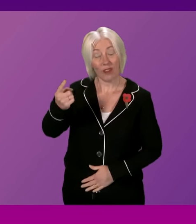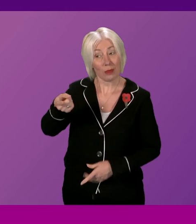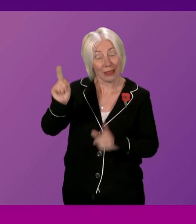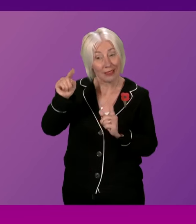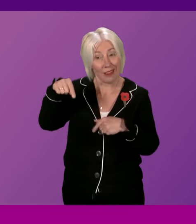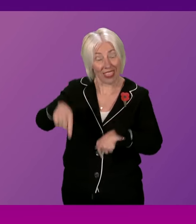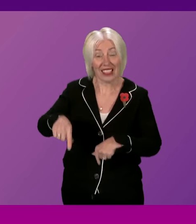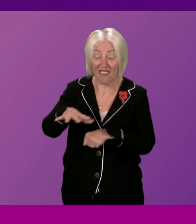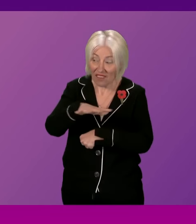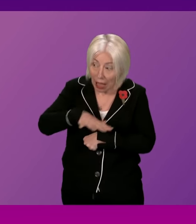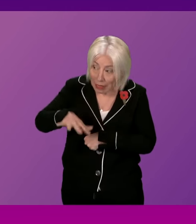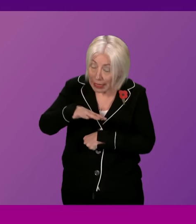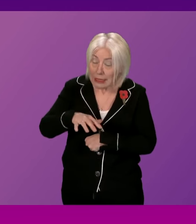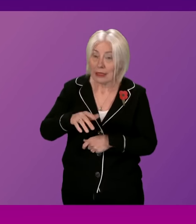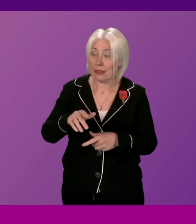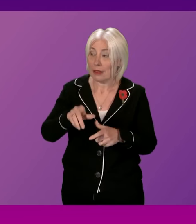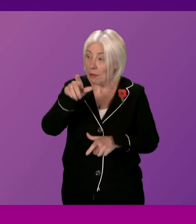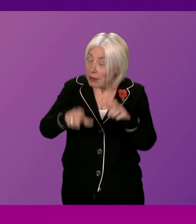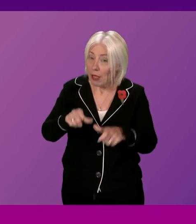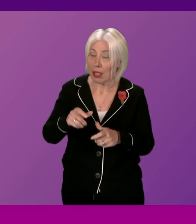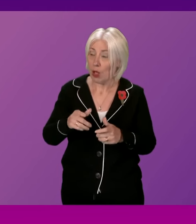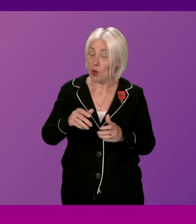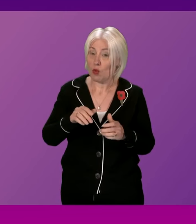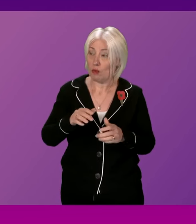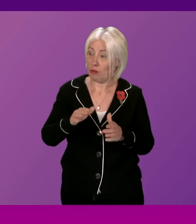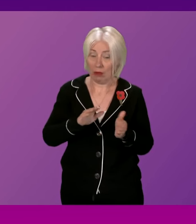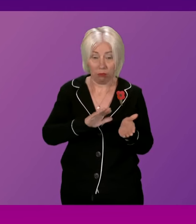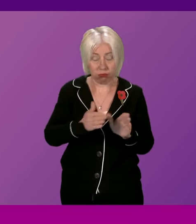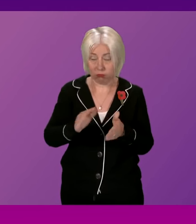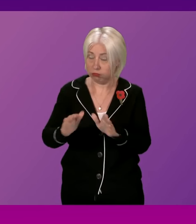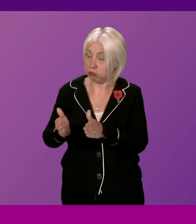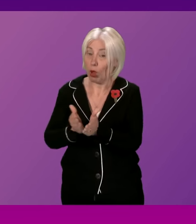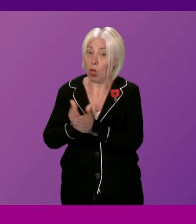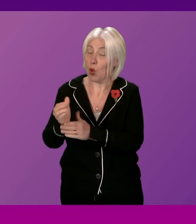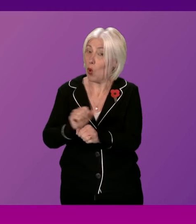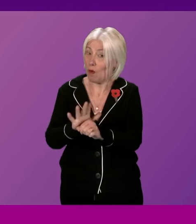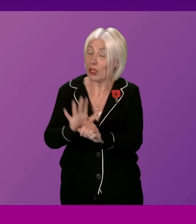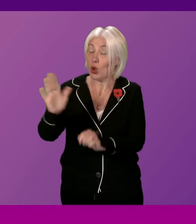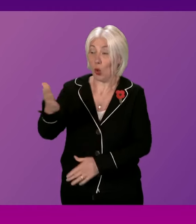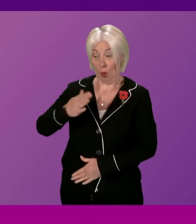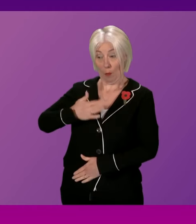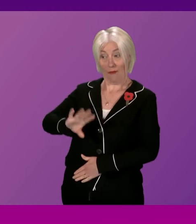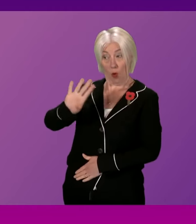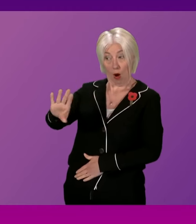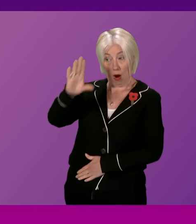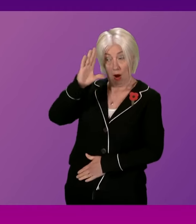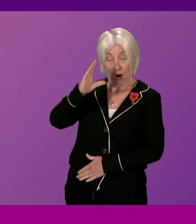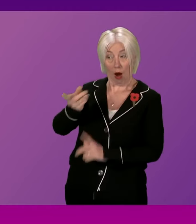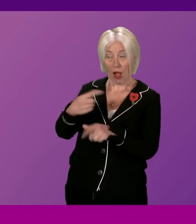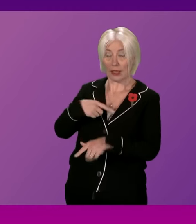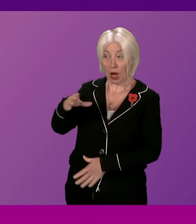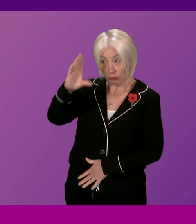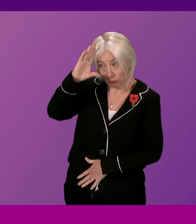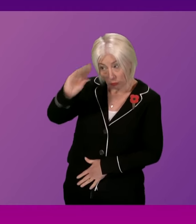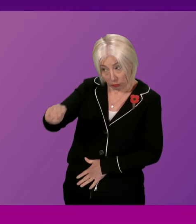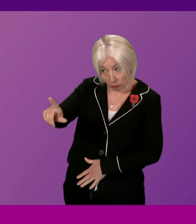this is about families and about those who have lost loved ones during COVID. So, before he answers, can I just remind him that we